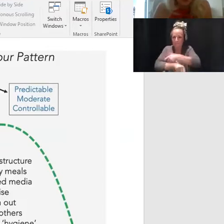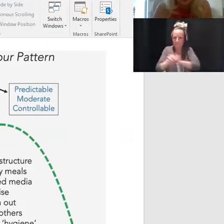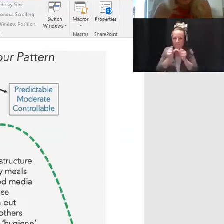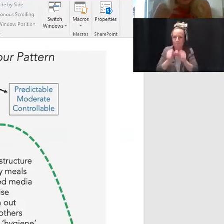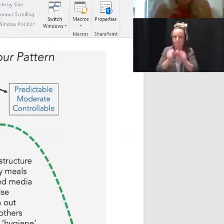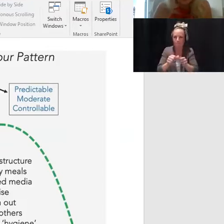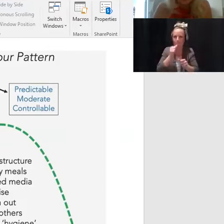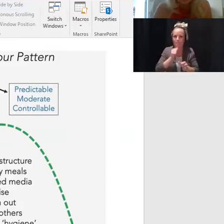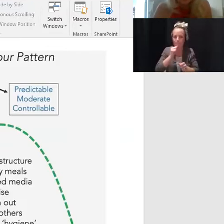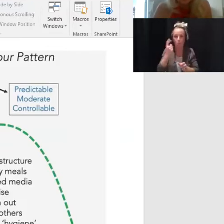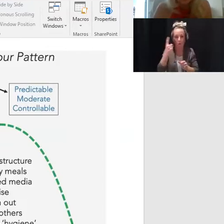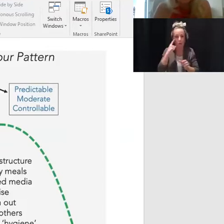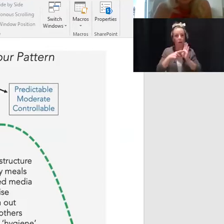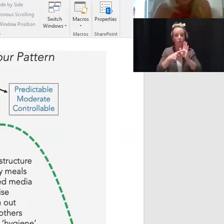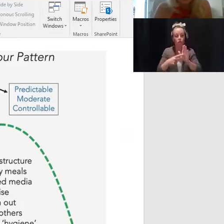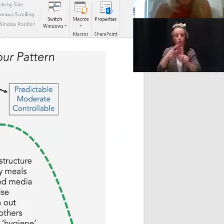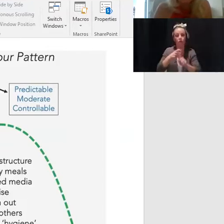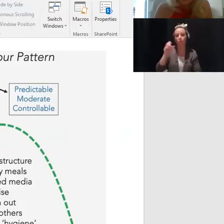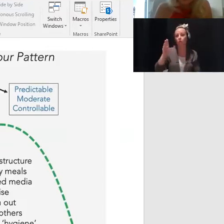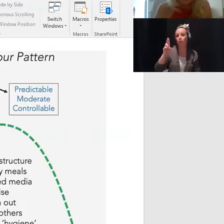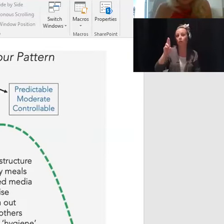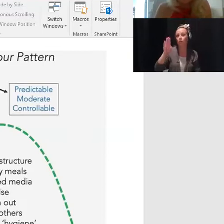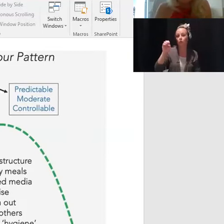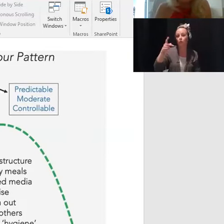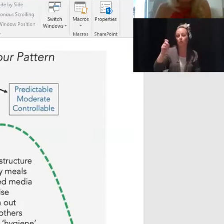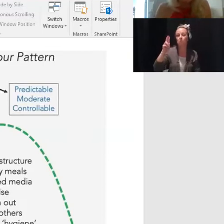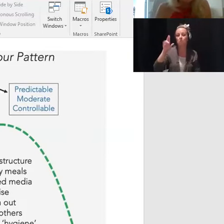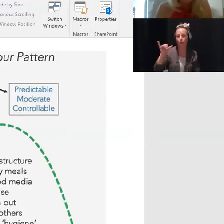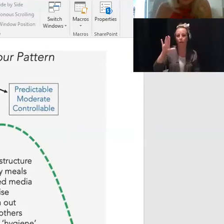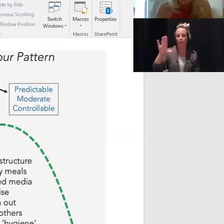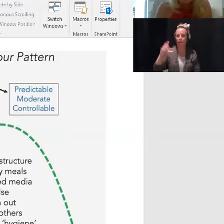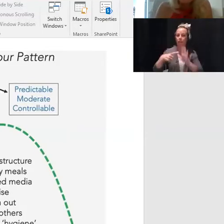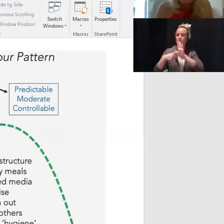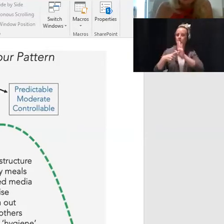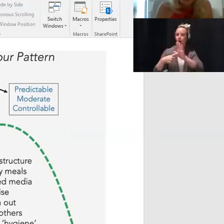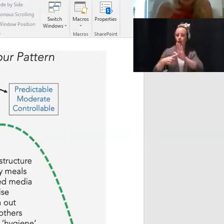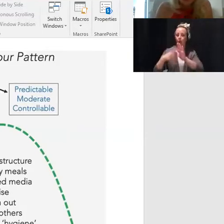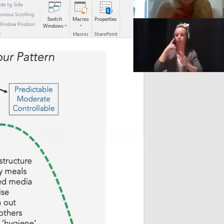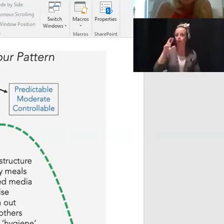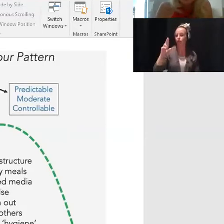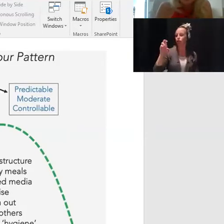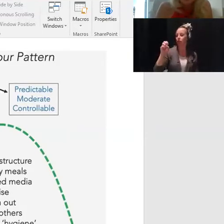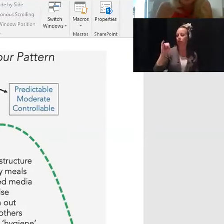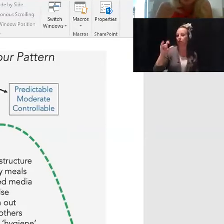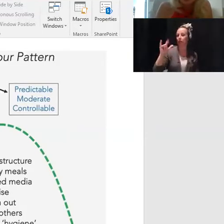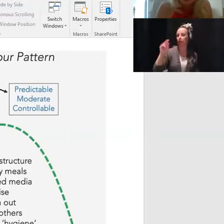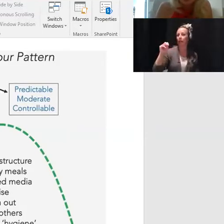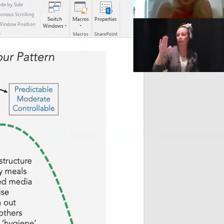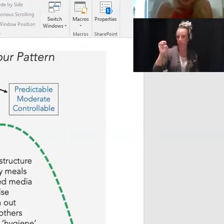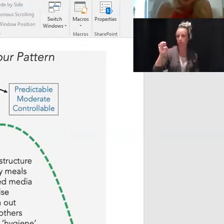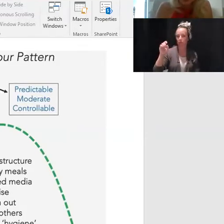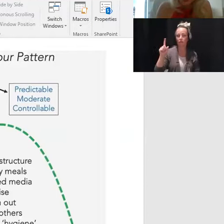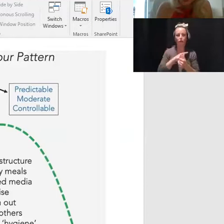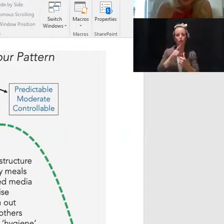Perry's Neurosequential Network Model of Resilience. The first one is to build structure